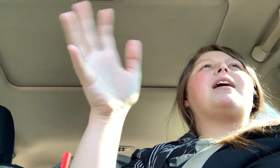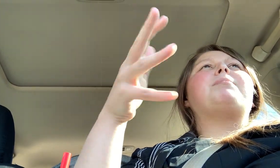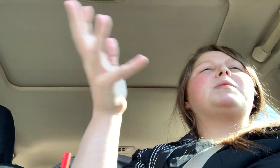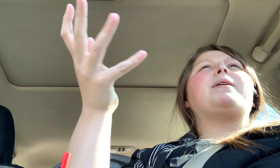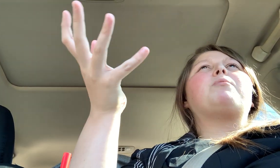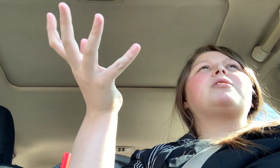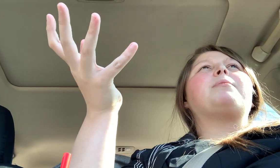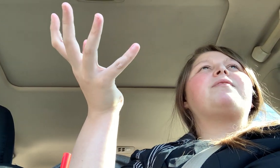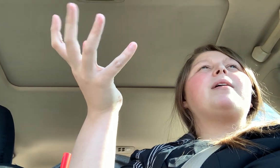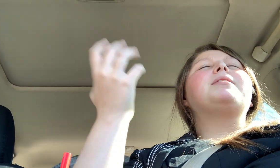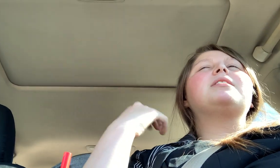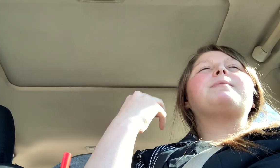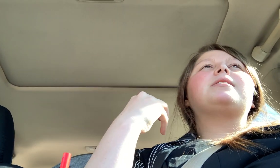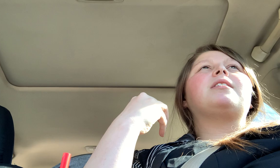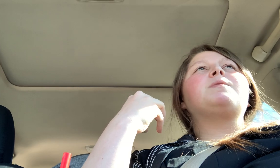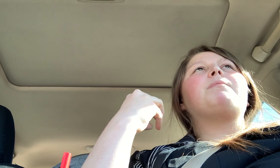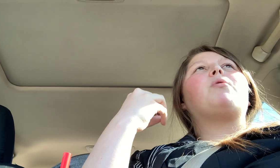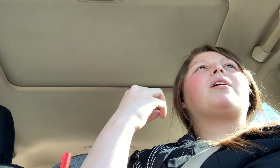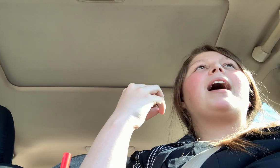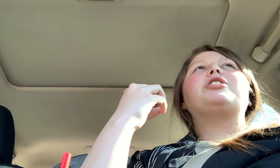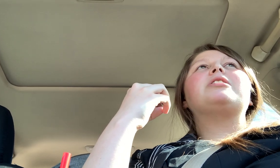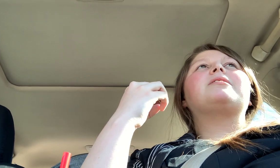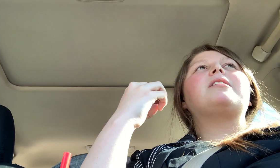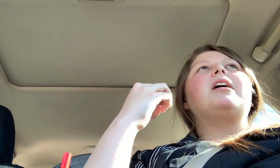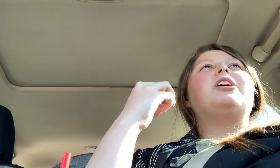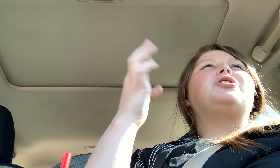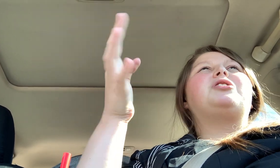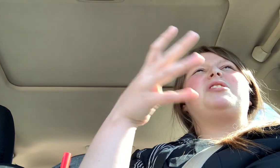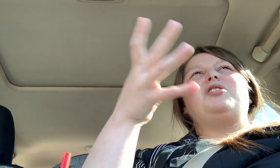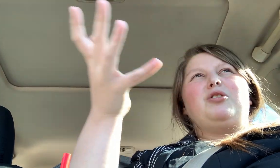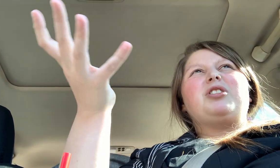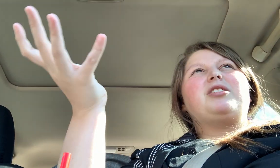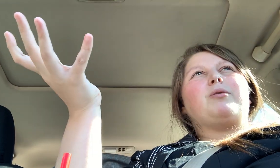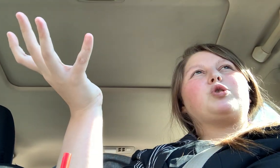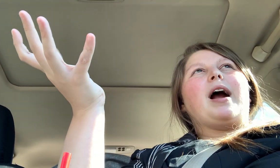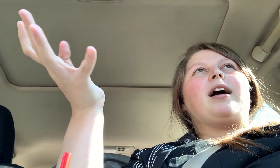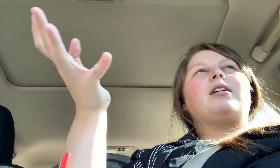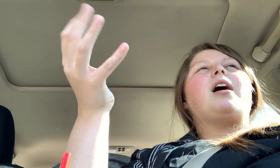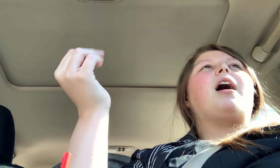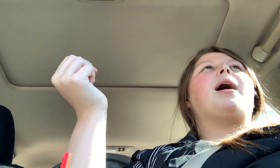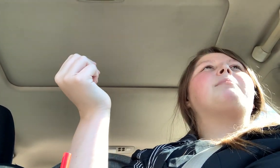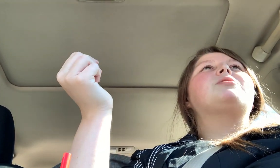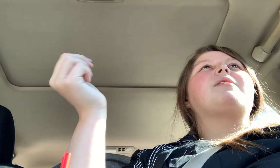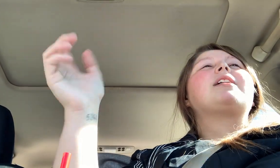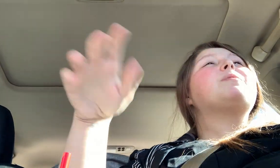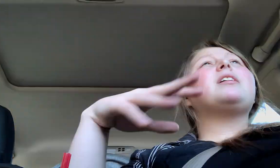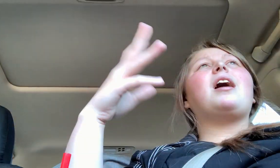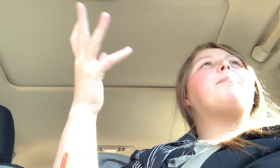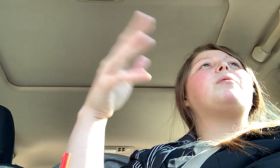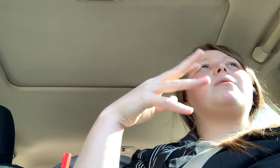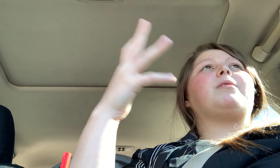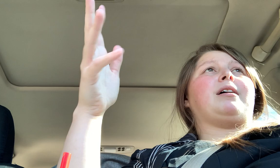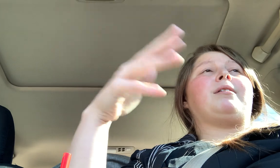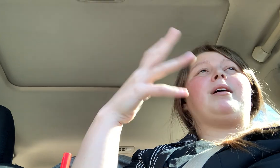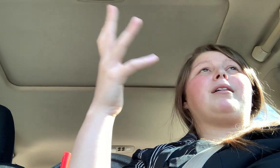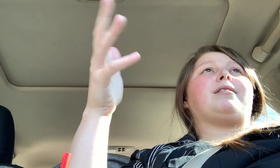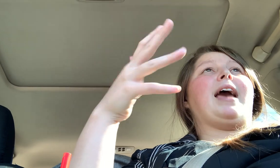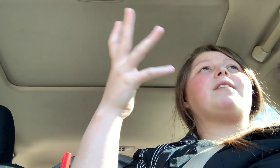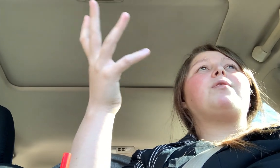I've been spending more time with family since my son's been born, I just usually don't track. Um, so that's with a couple, uh, a handful